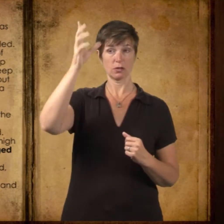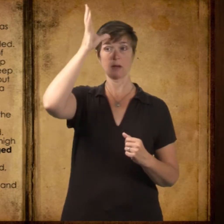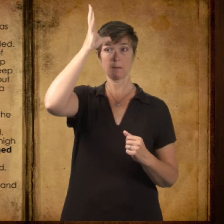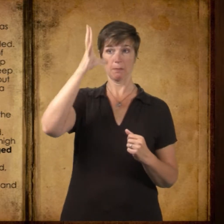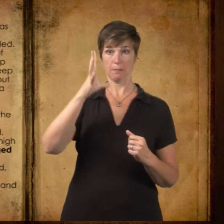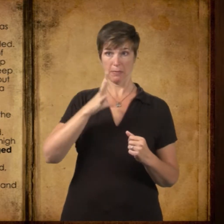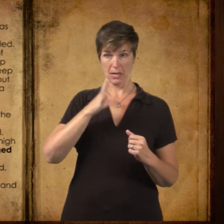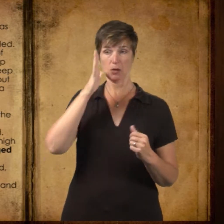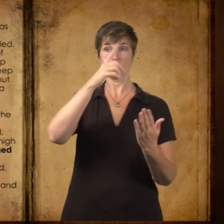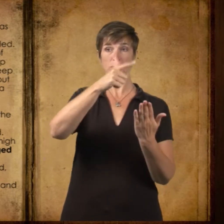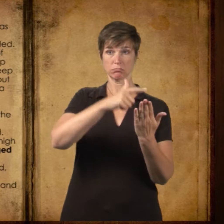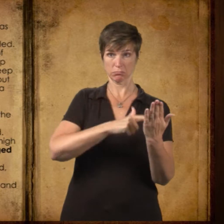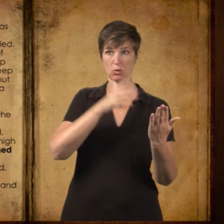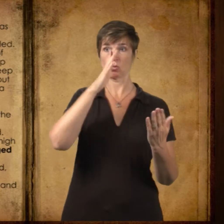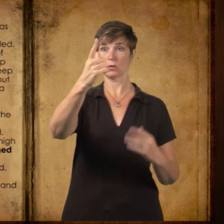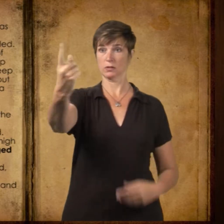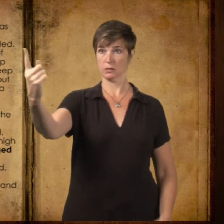up and take a paper out of the box.